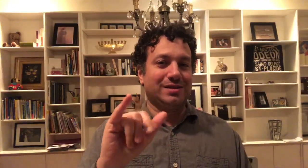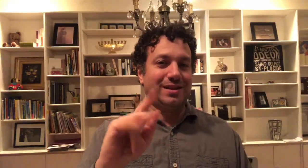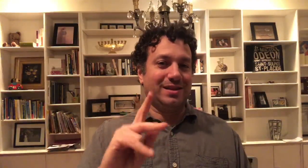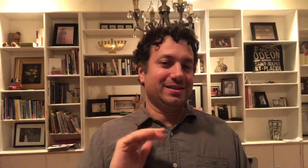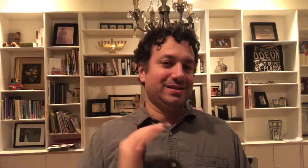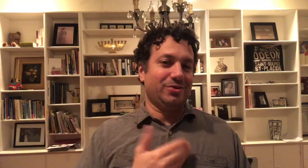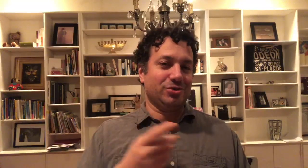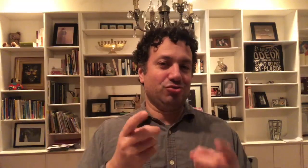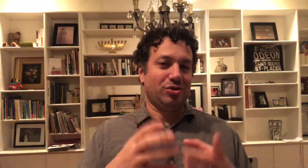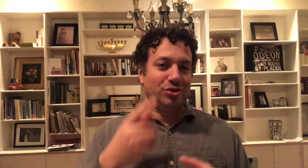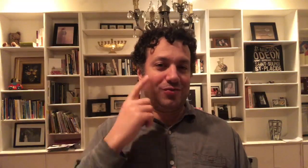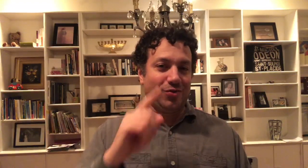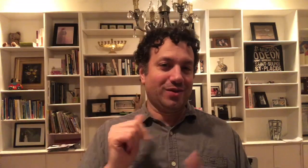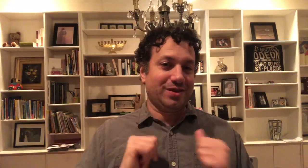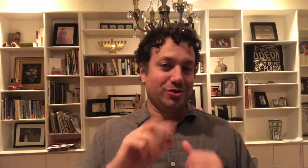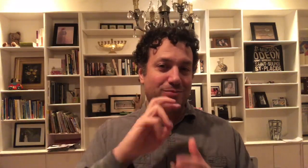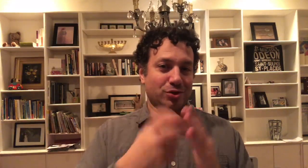said, I can't do it. should have it in motion.